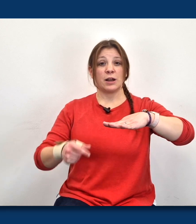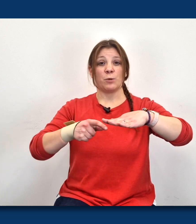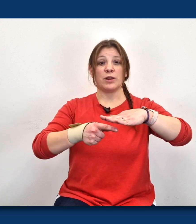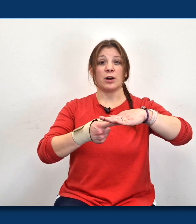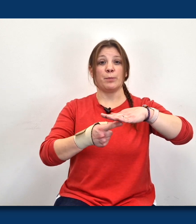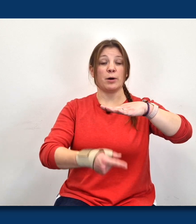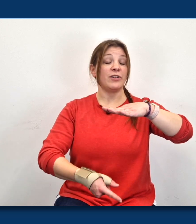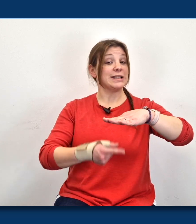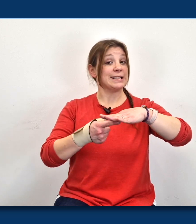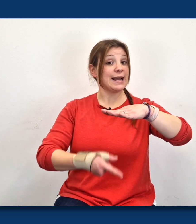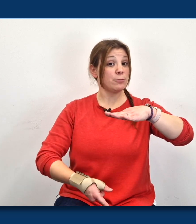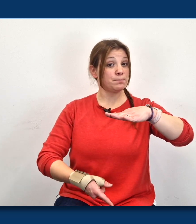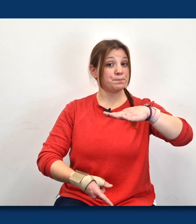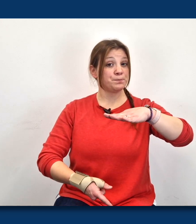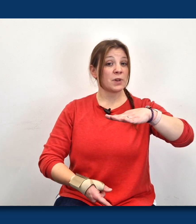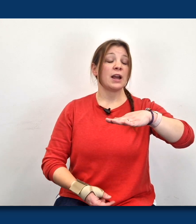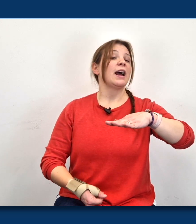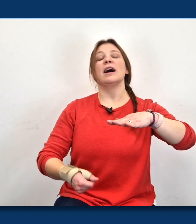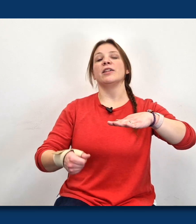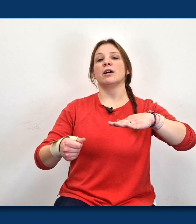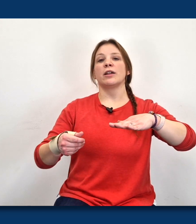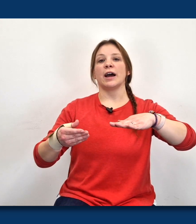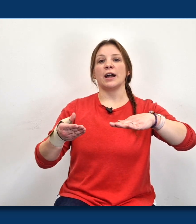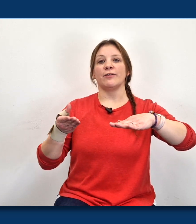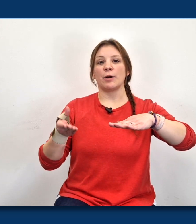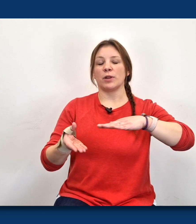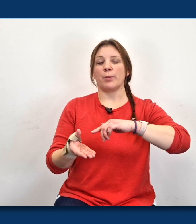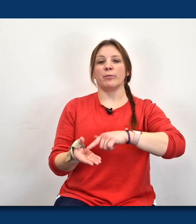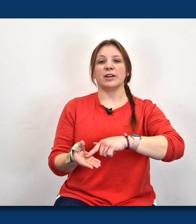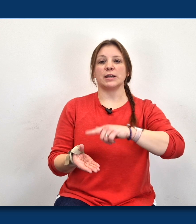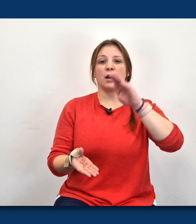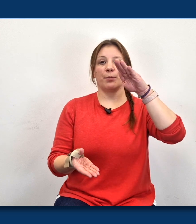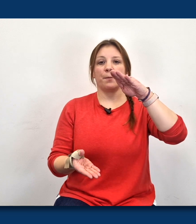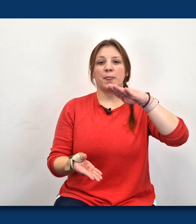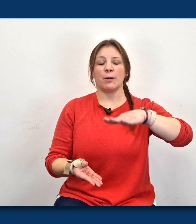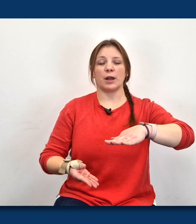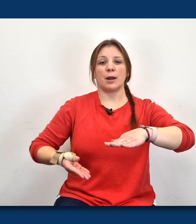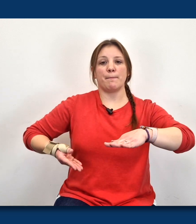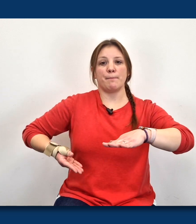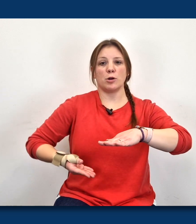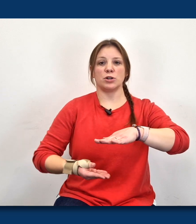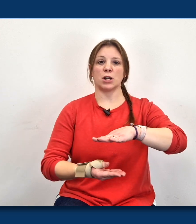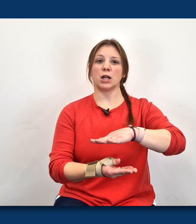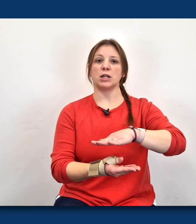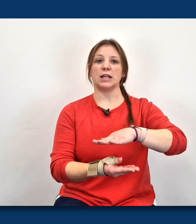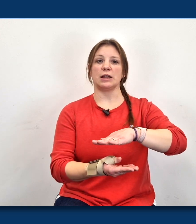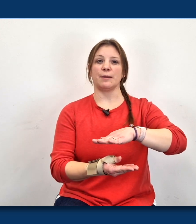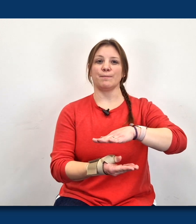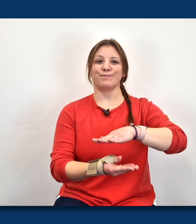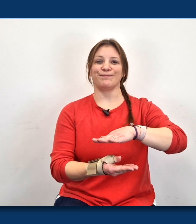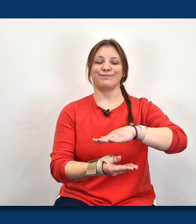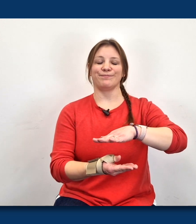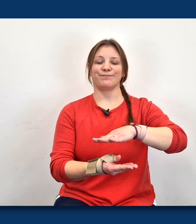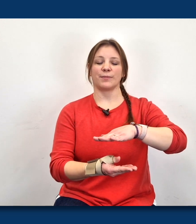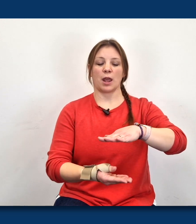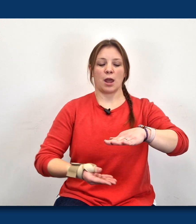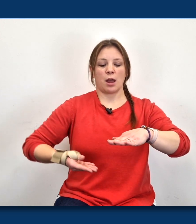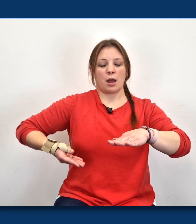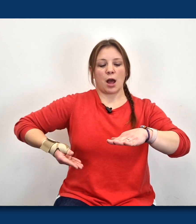with our palm facing down and the other hand flat with our palm facing up and we're going to motion underneath it.